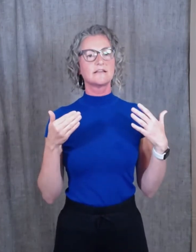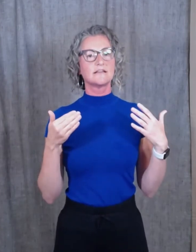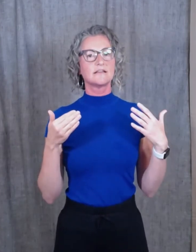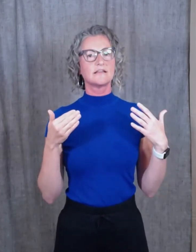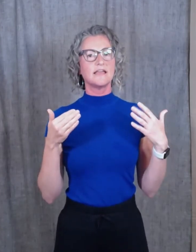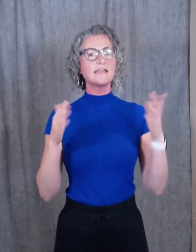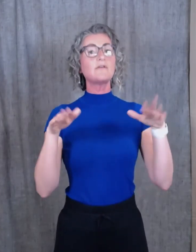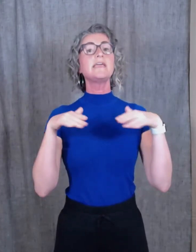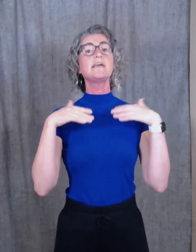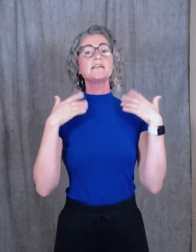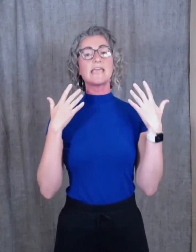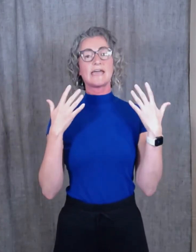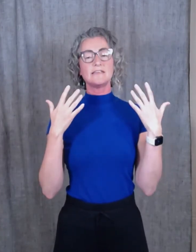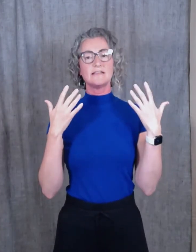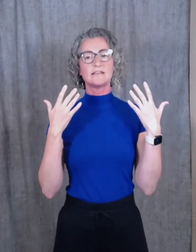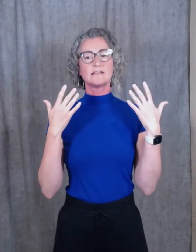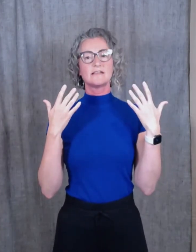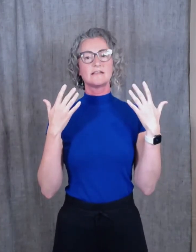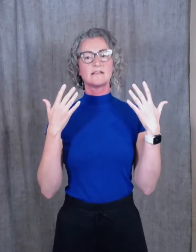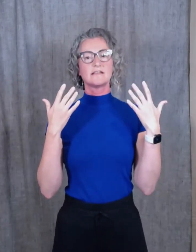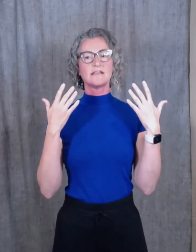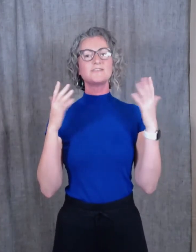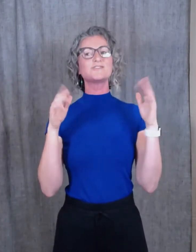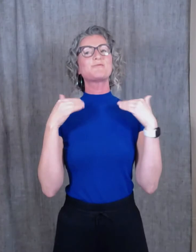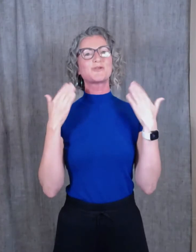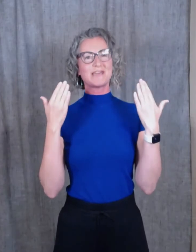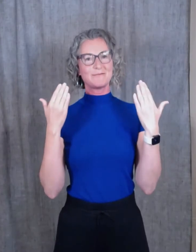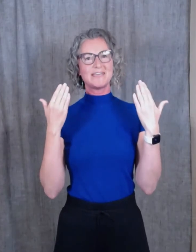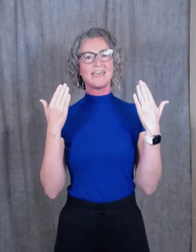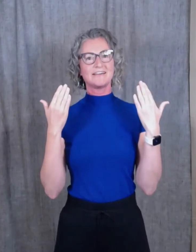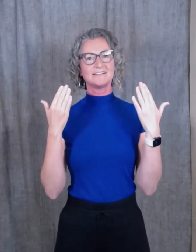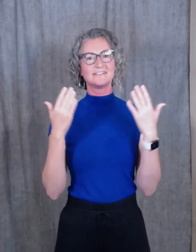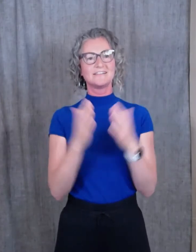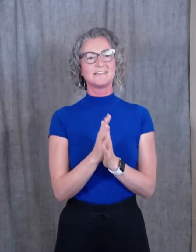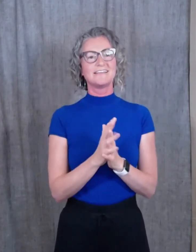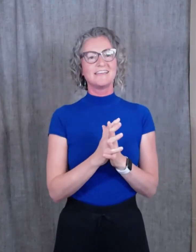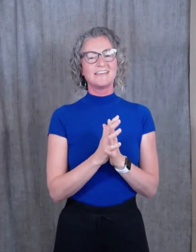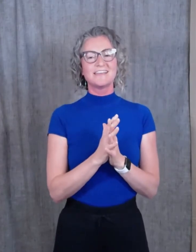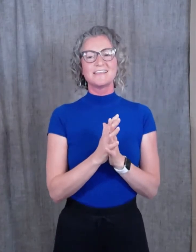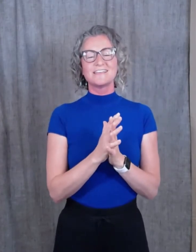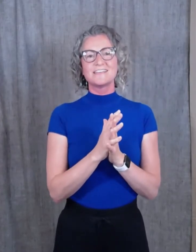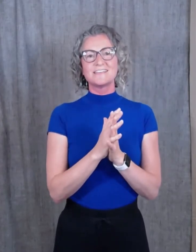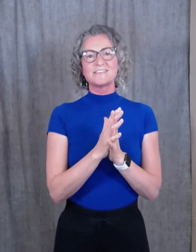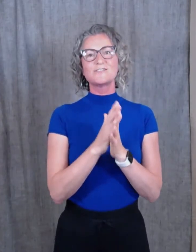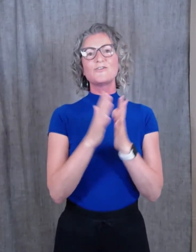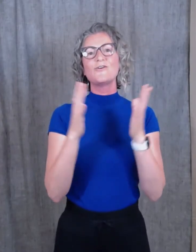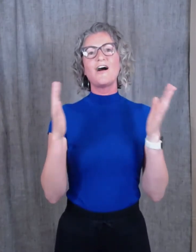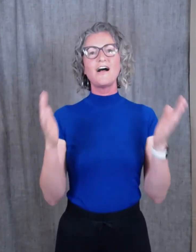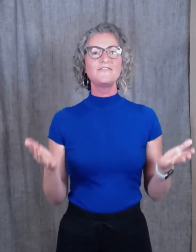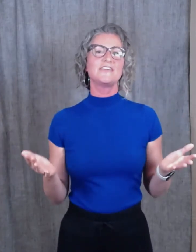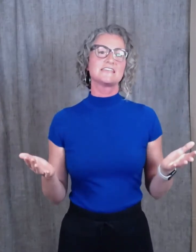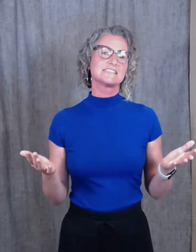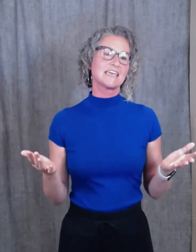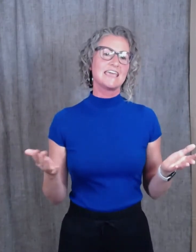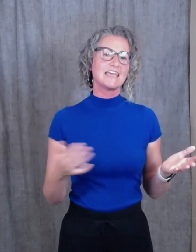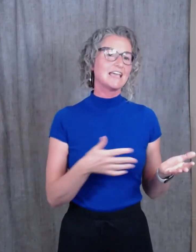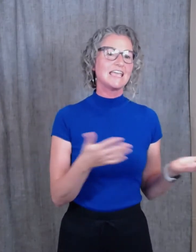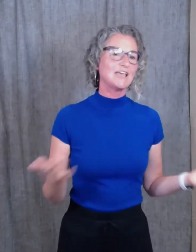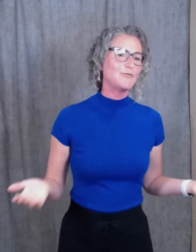And now inhale again. And just one more time, inhale. Inhale. So obviously, we